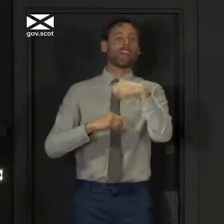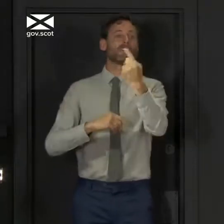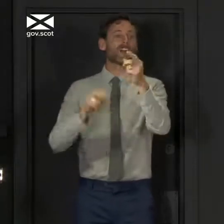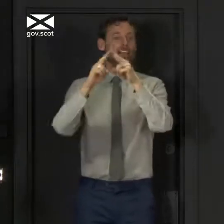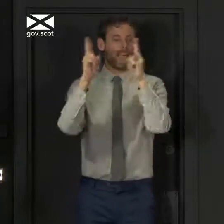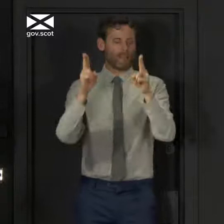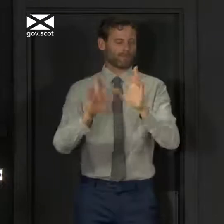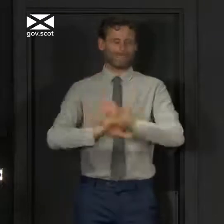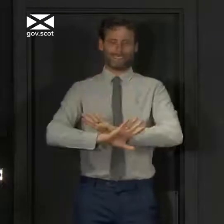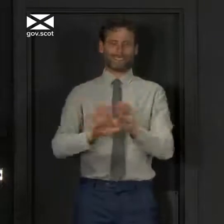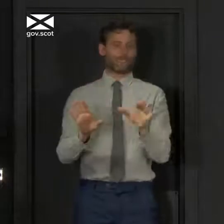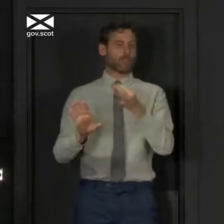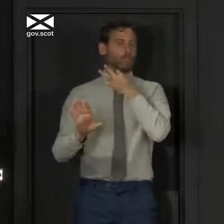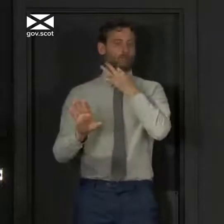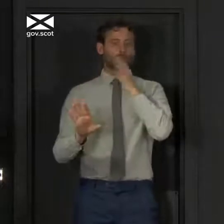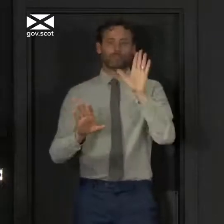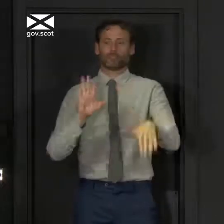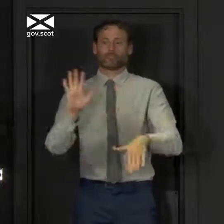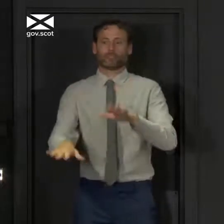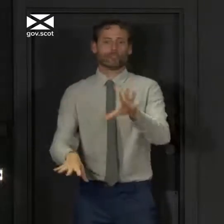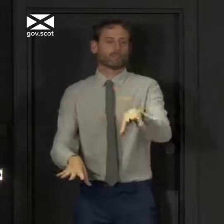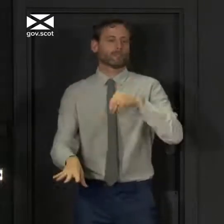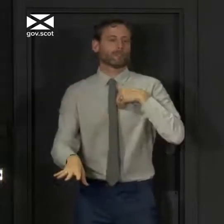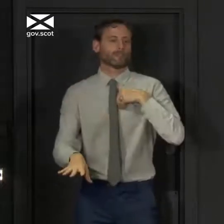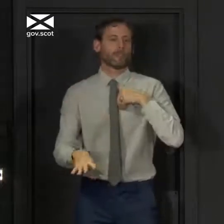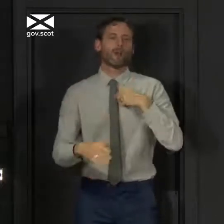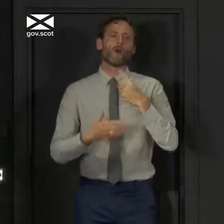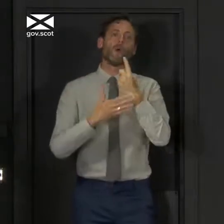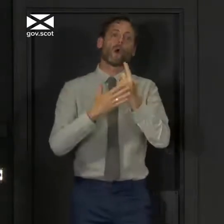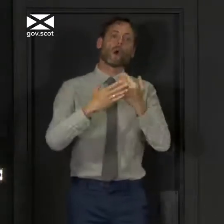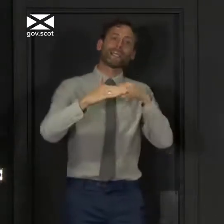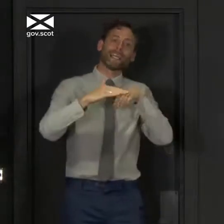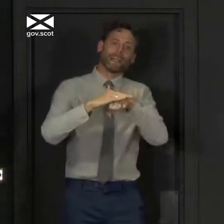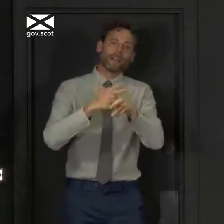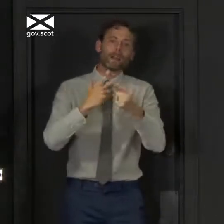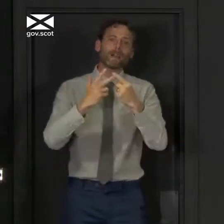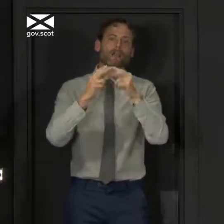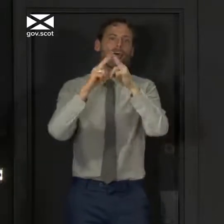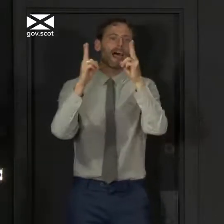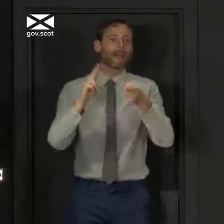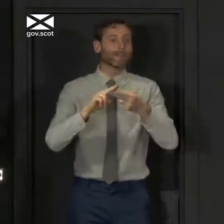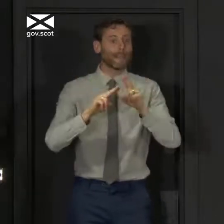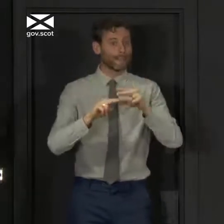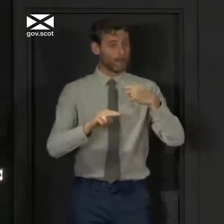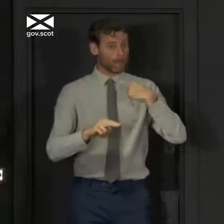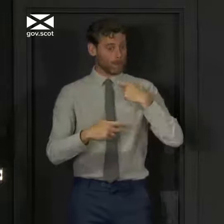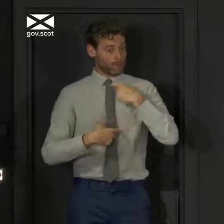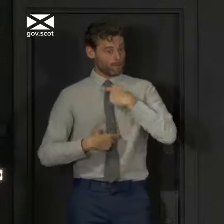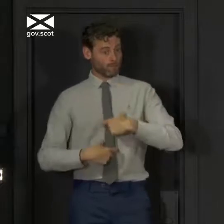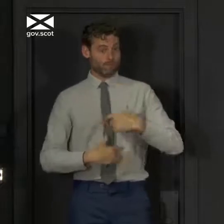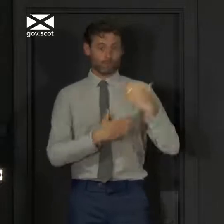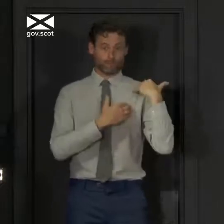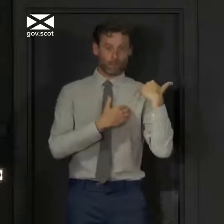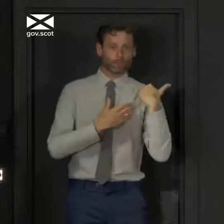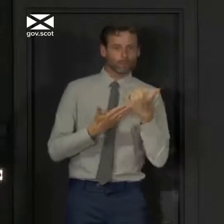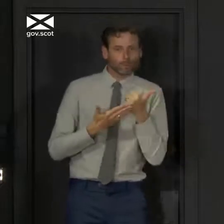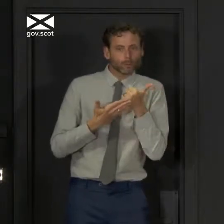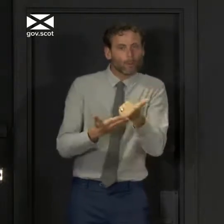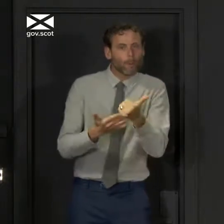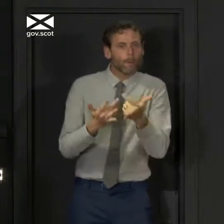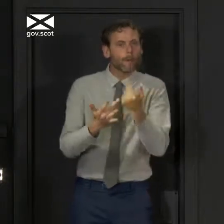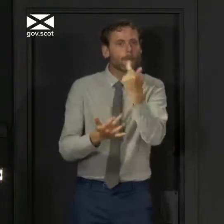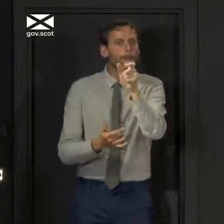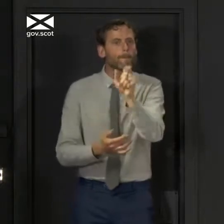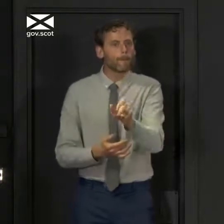still be avoided, unless, of course, you're providing support to someone who is vulnerable. And that means thinking in very practical